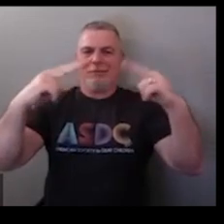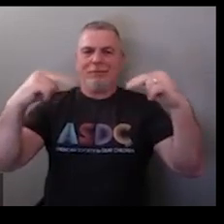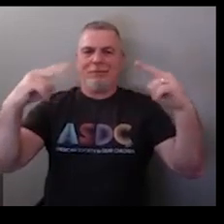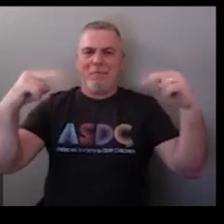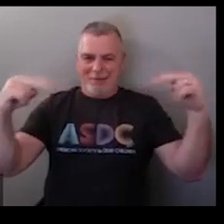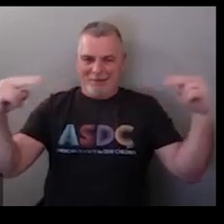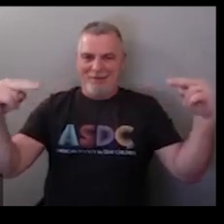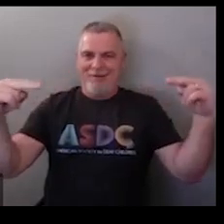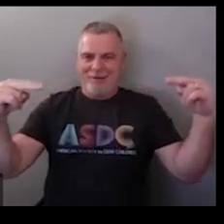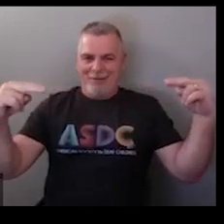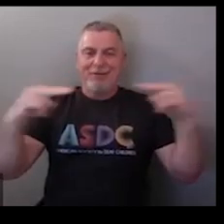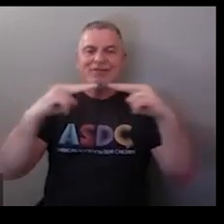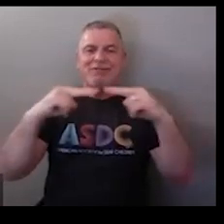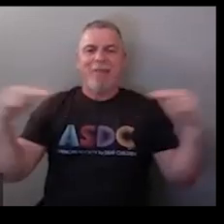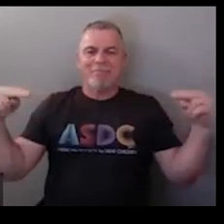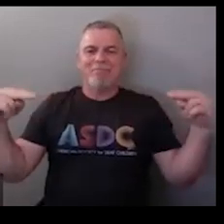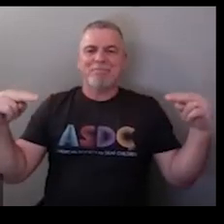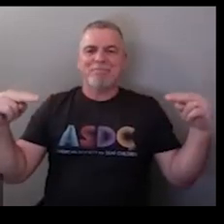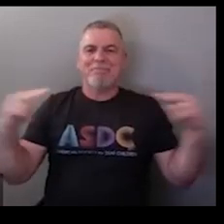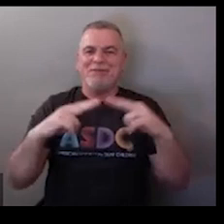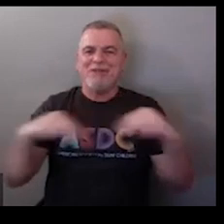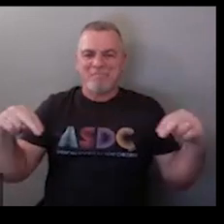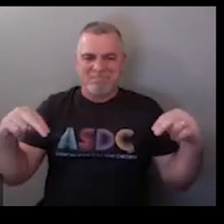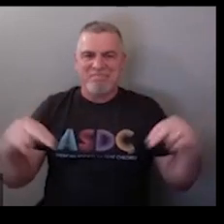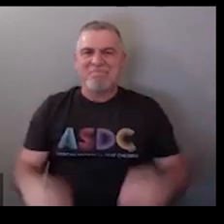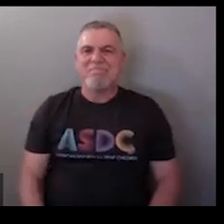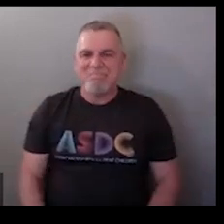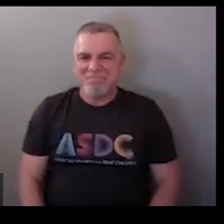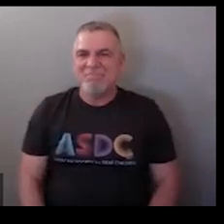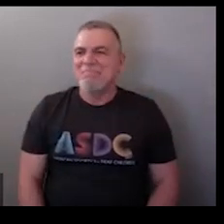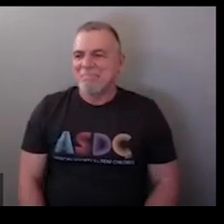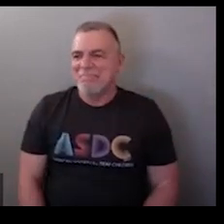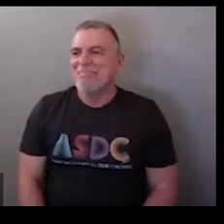see this is bacon tape is just kind of straight across